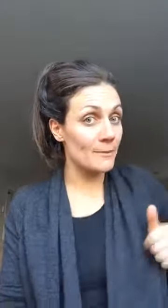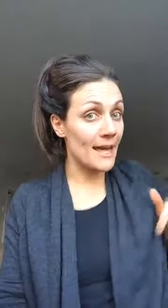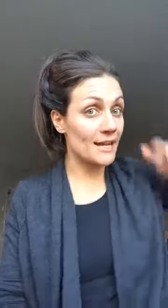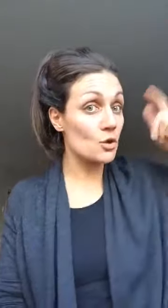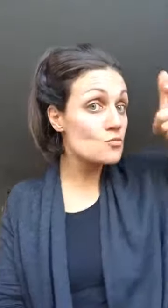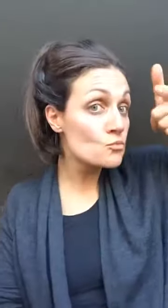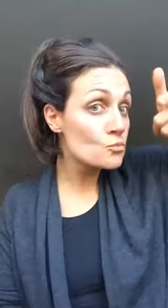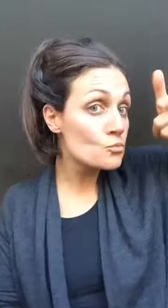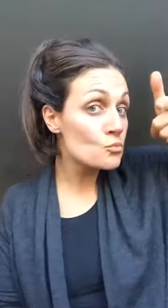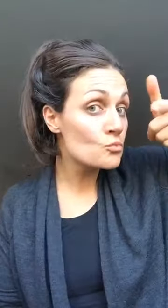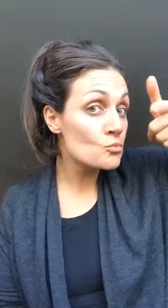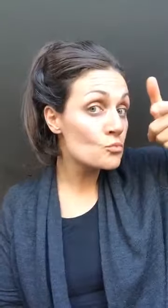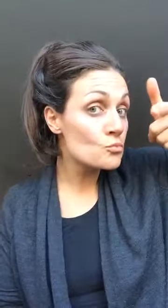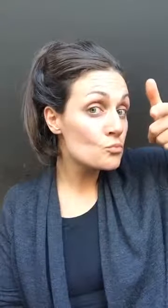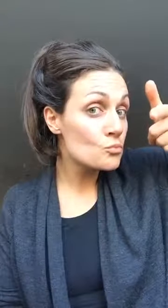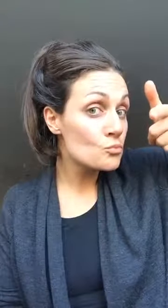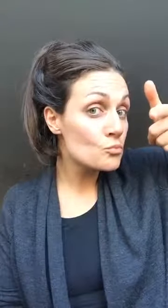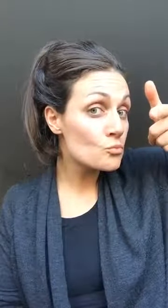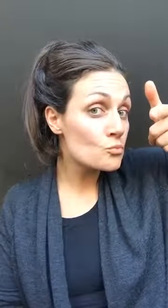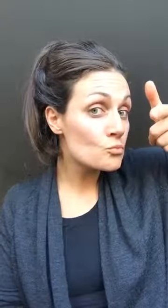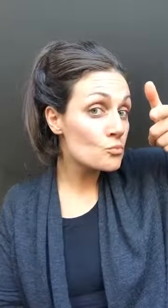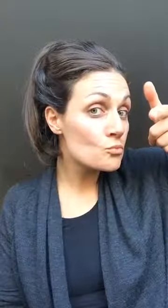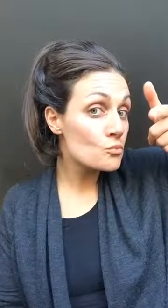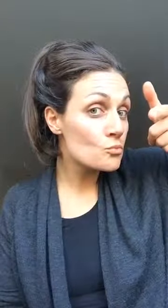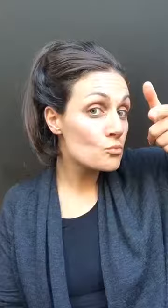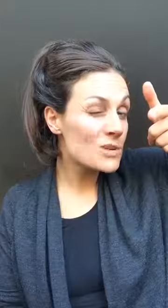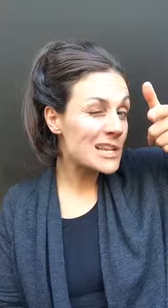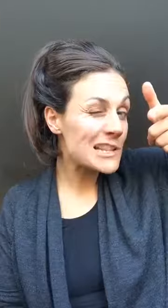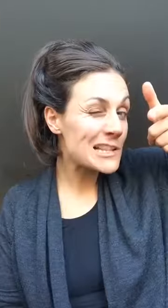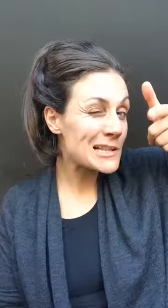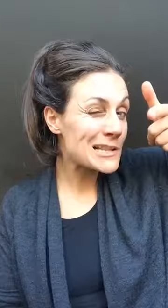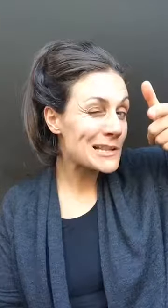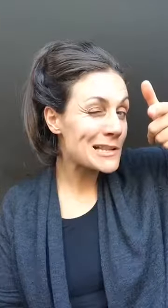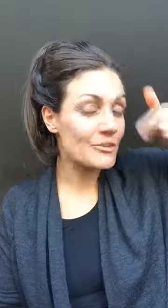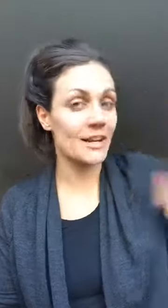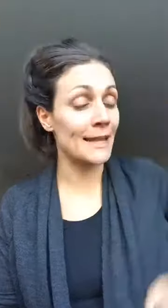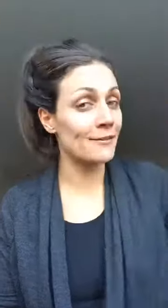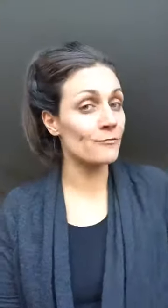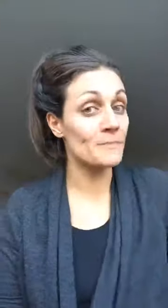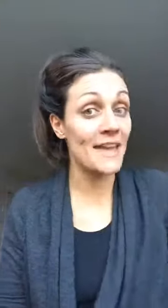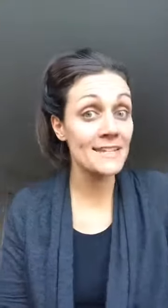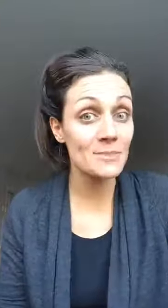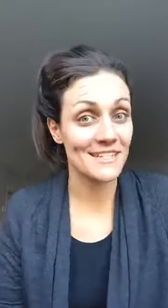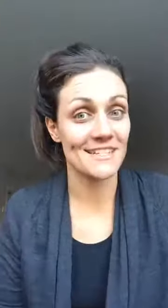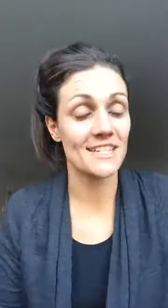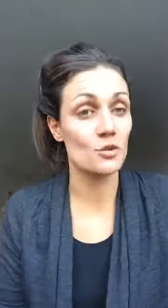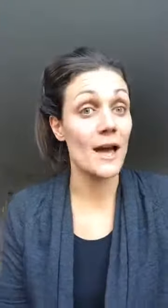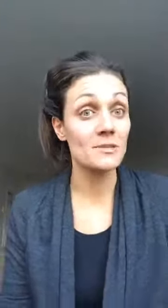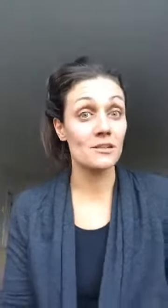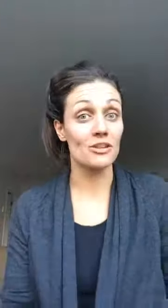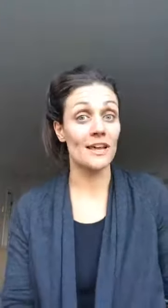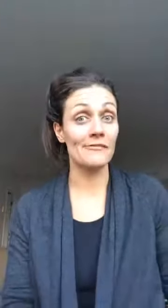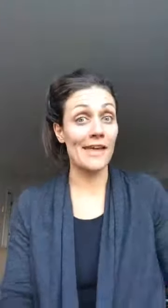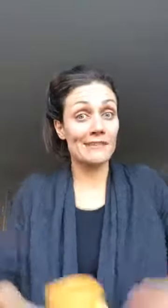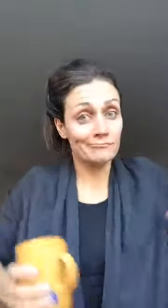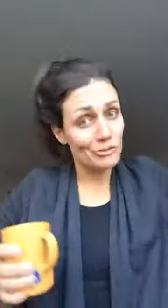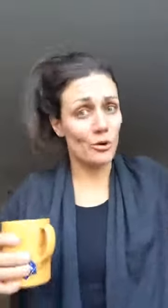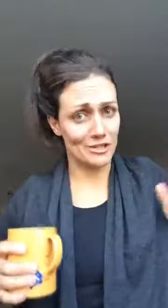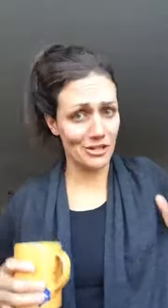like you create a life and a business that you absolutely love and quit your day